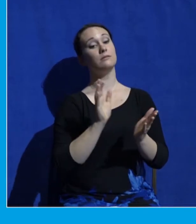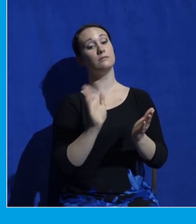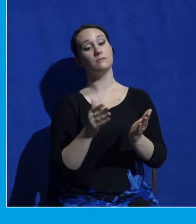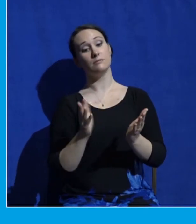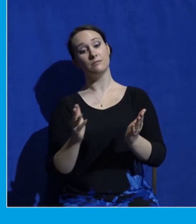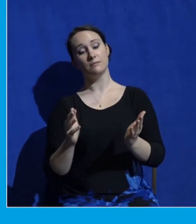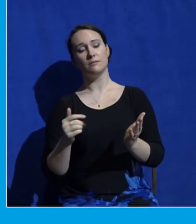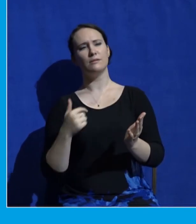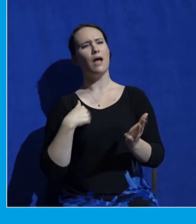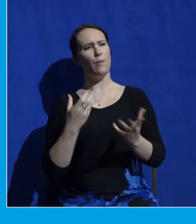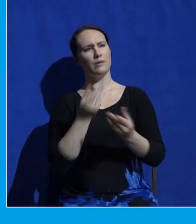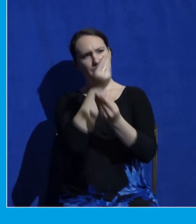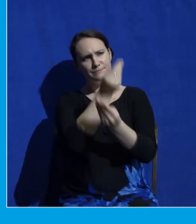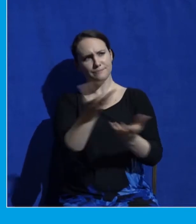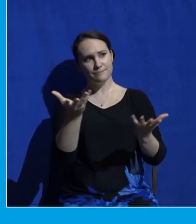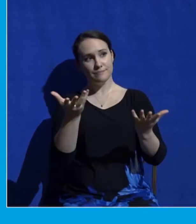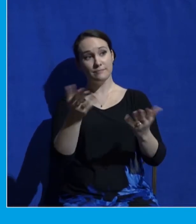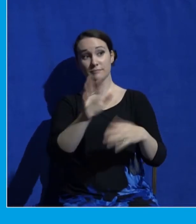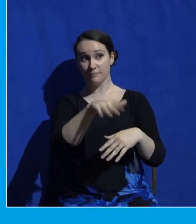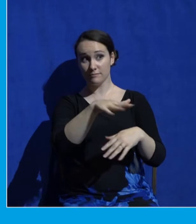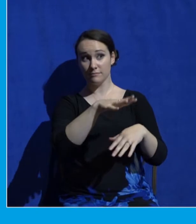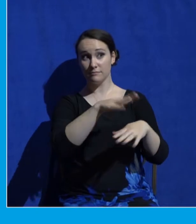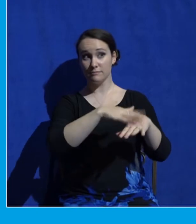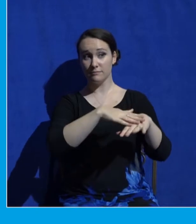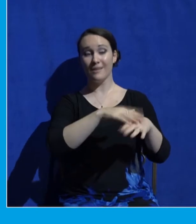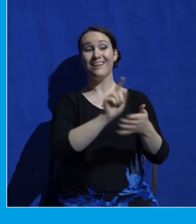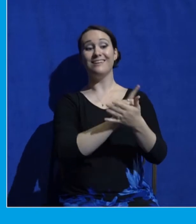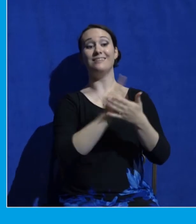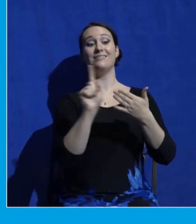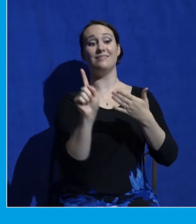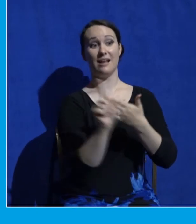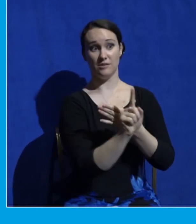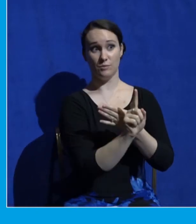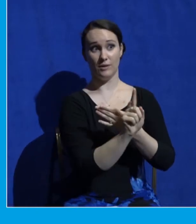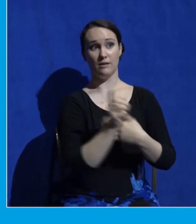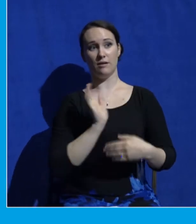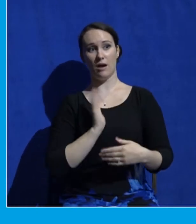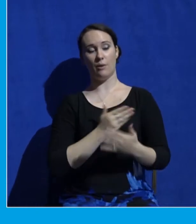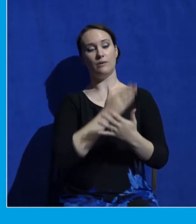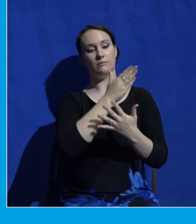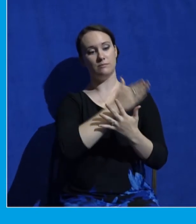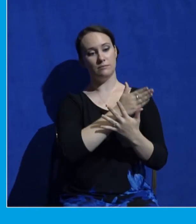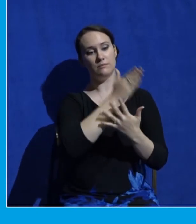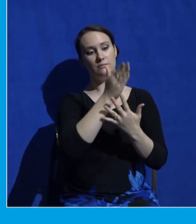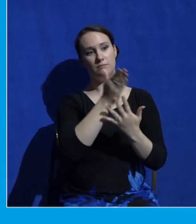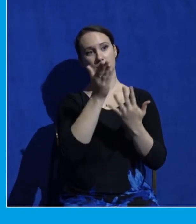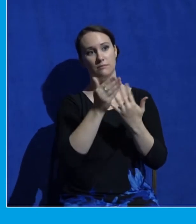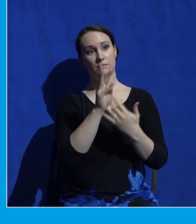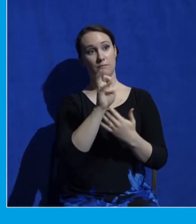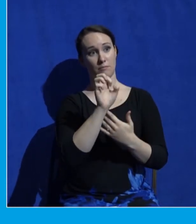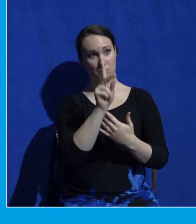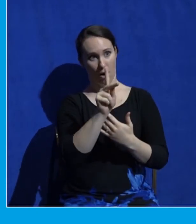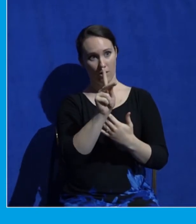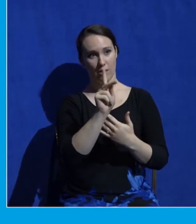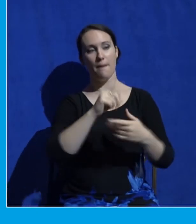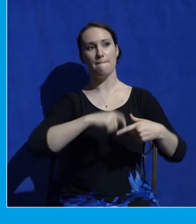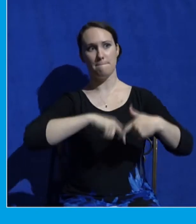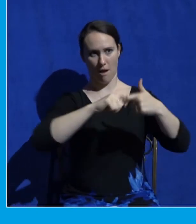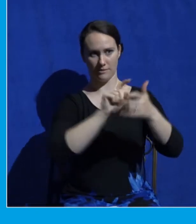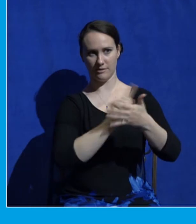starting next week, we're actually going to take a pause in our journey through the book of Mark and go through two series this summer, the first